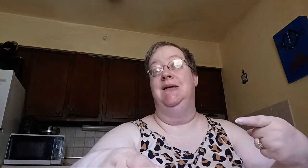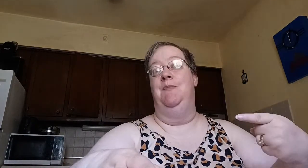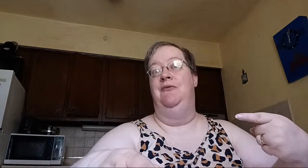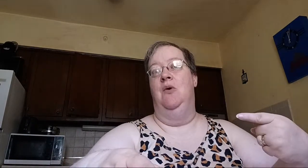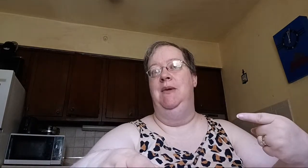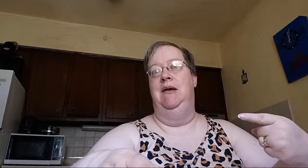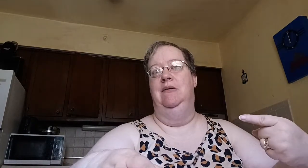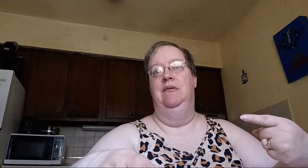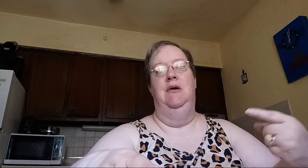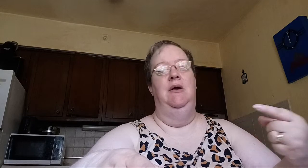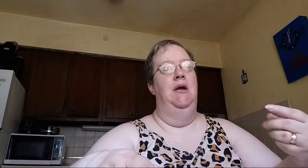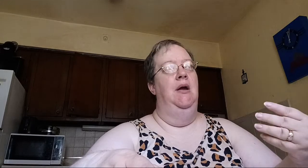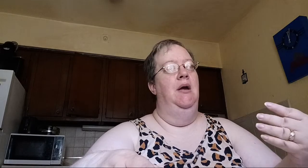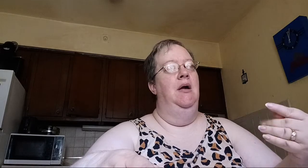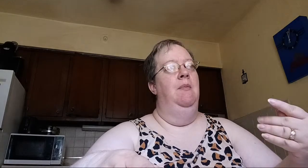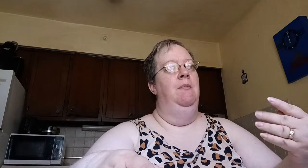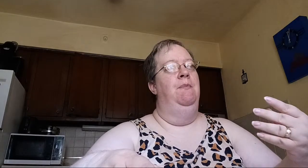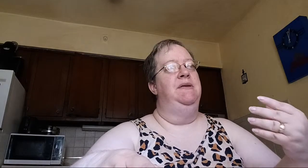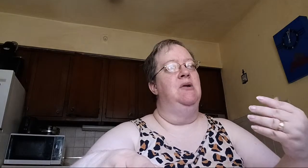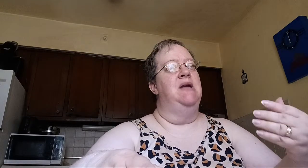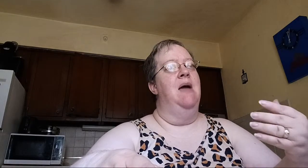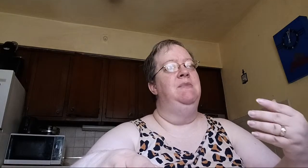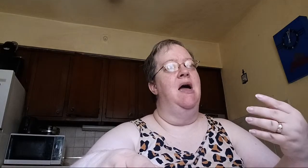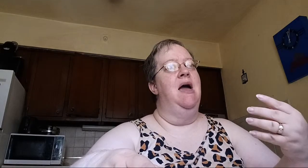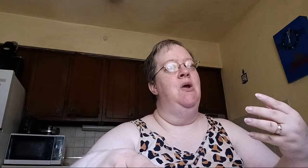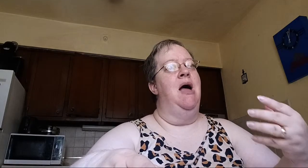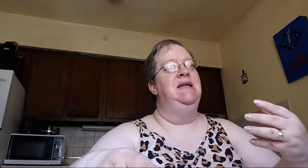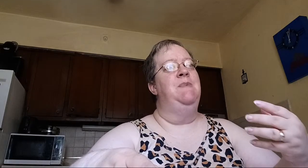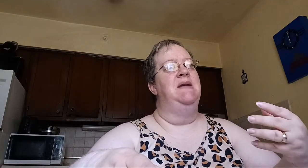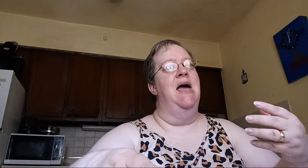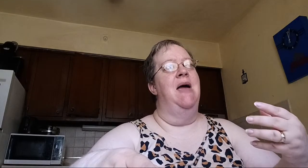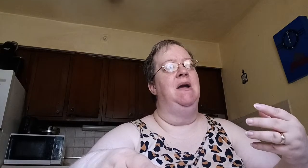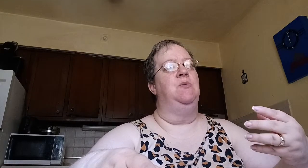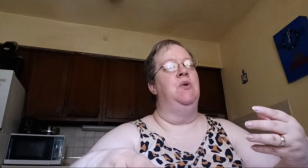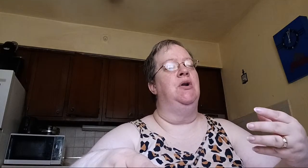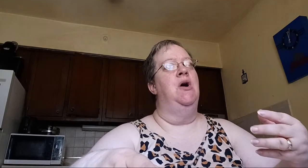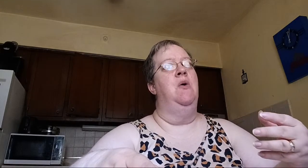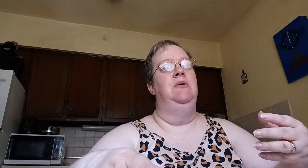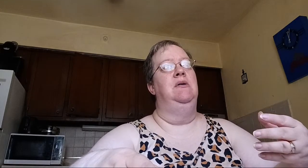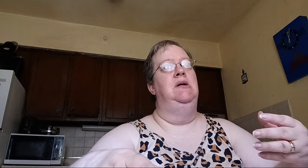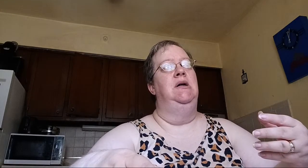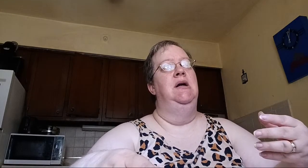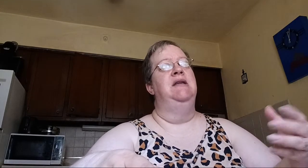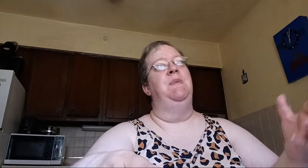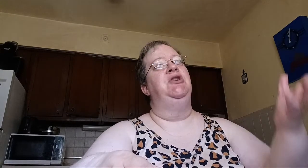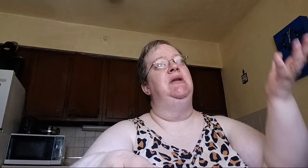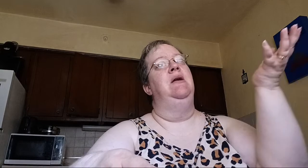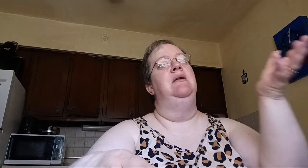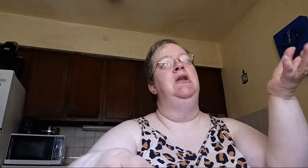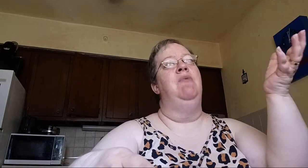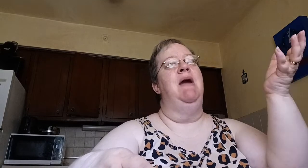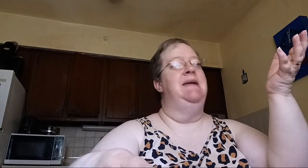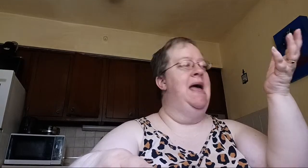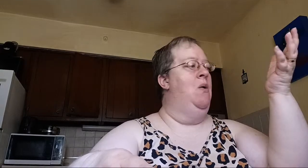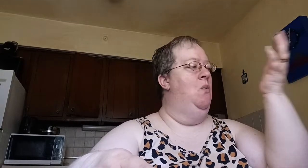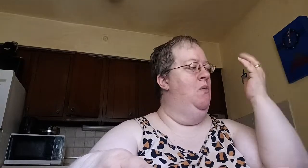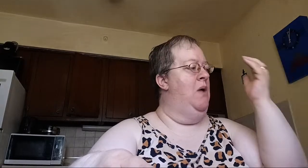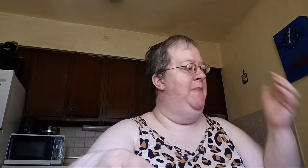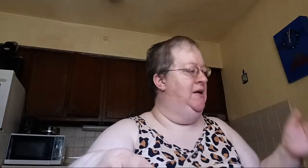before me. But there are times, you know, I spend time in God's word alone, especially, you know, right now, I'm being so